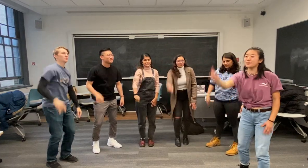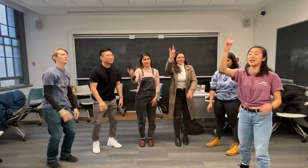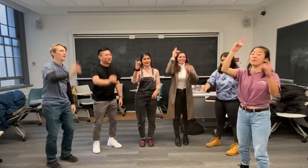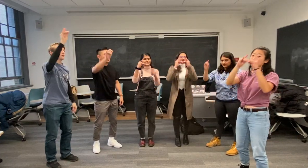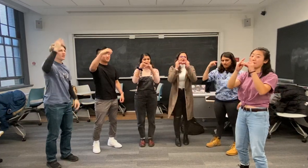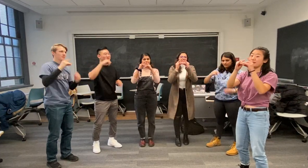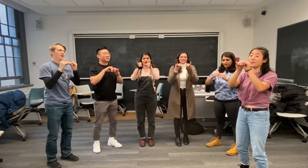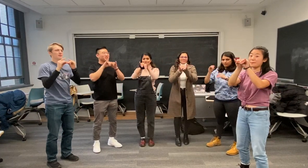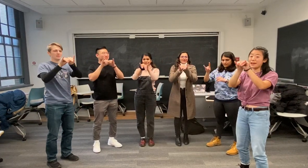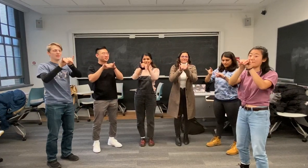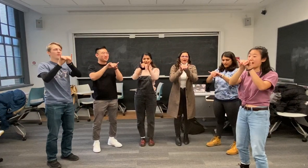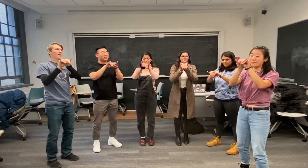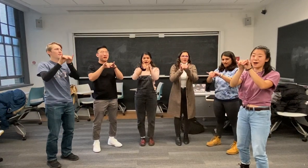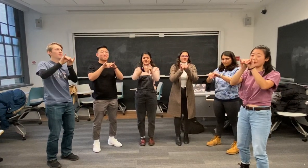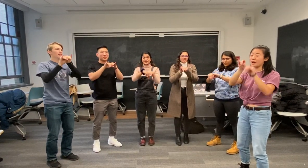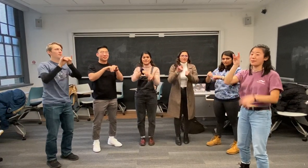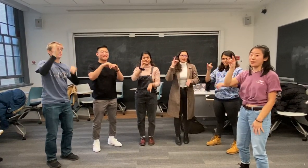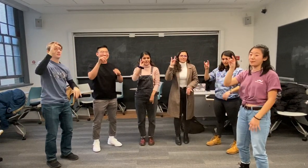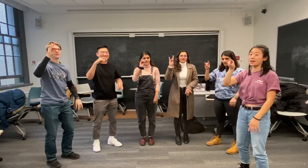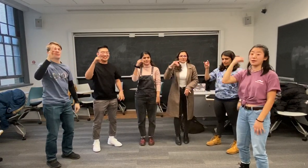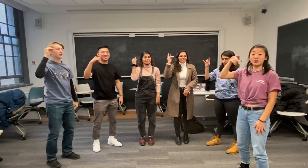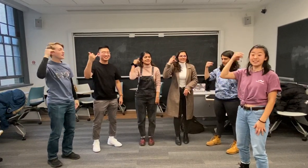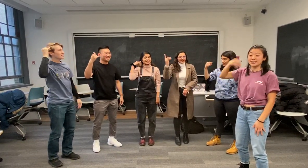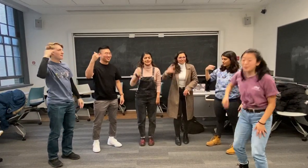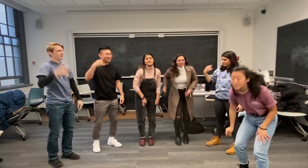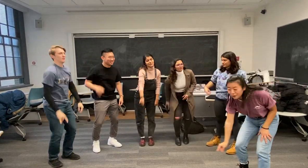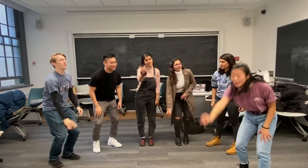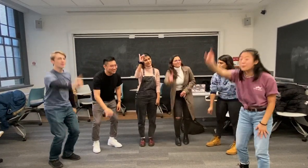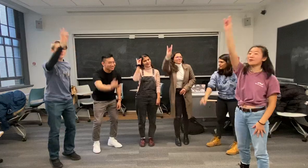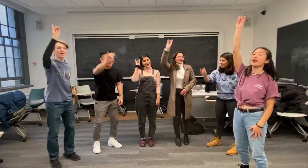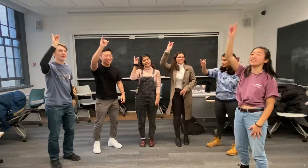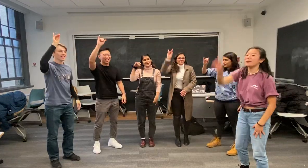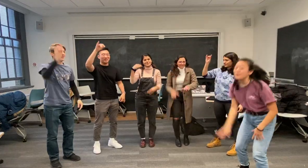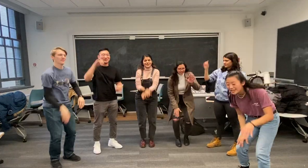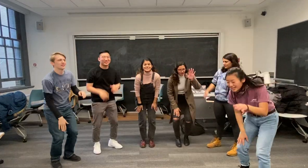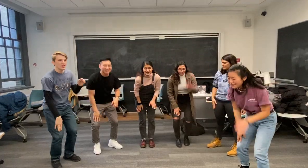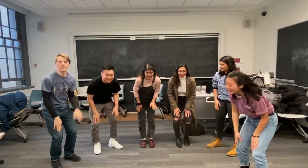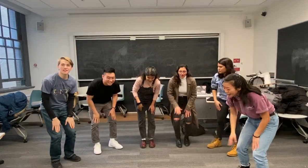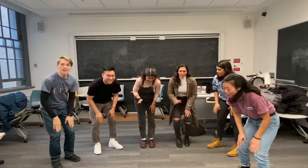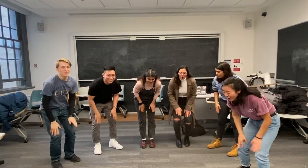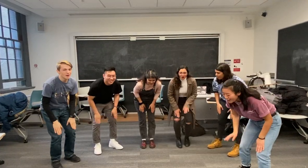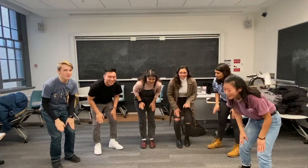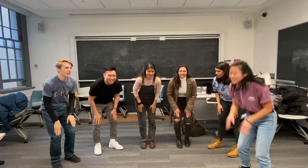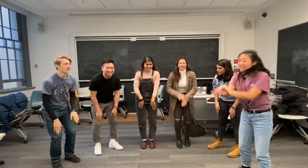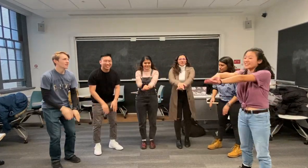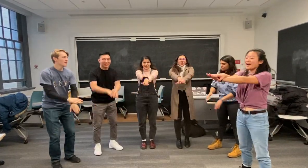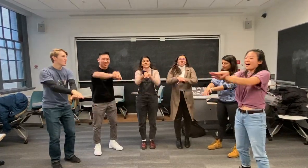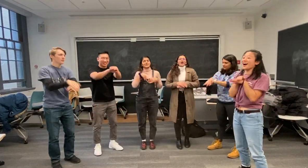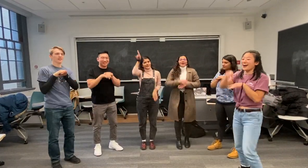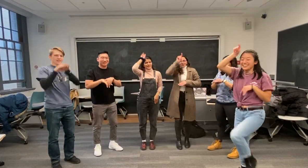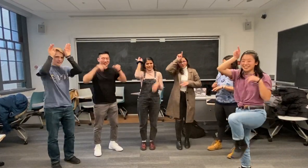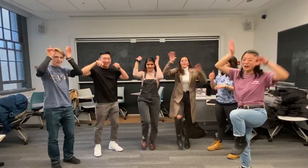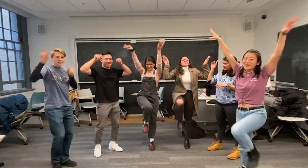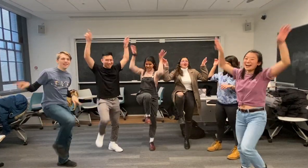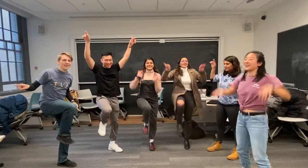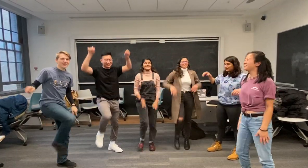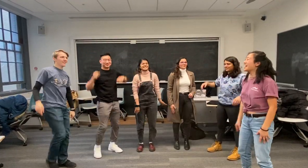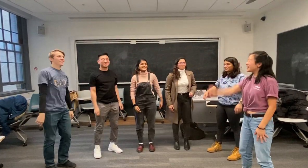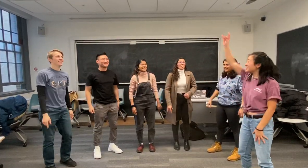super Llamas, drama Llamas, big, fat, mama Llamas, baby Llamas, crazy Llamas, don't forget Baraka Llamas, fish, fish, more fish, turtle, hook, unicorn, peacock! Close